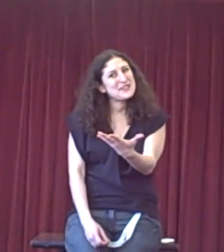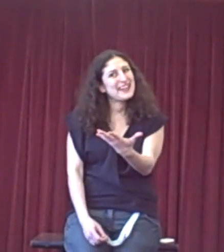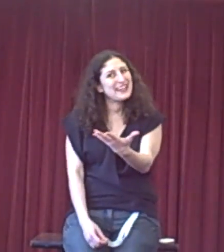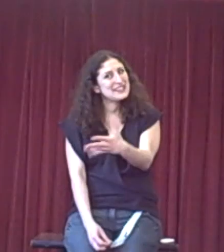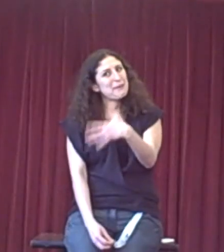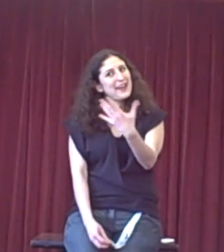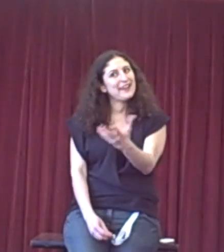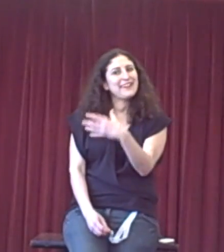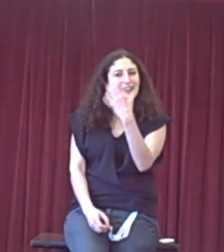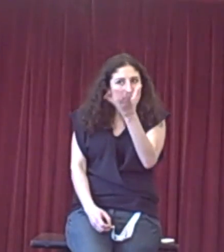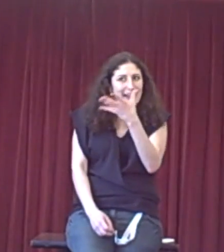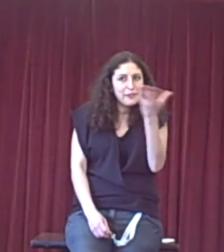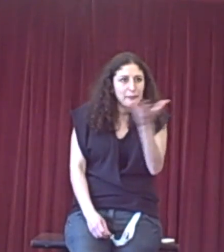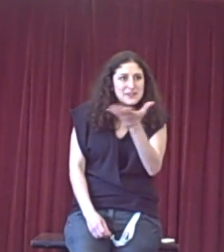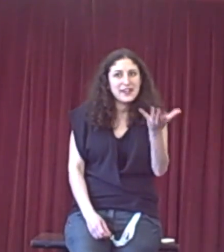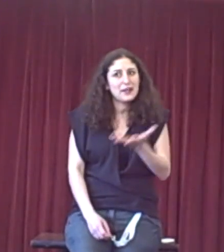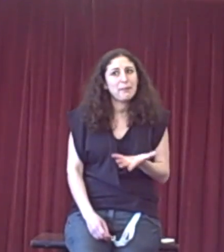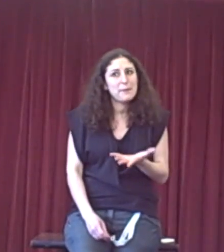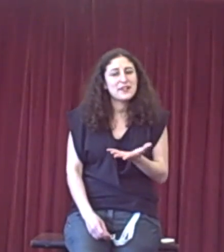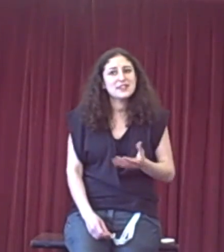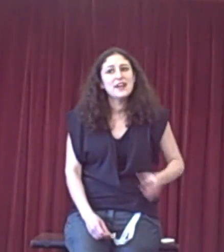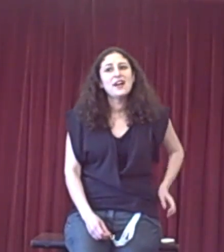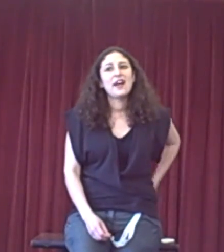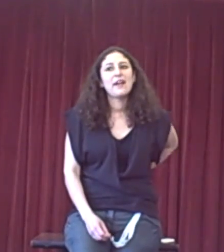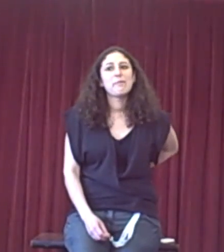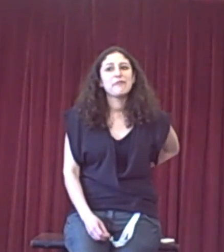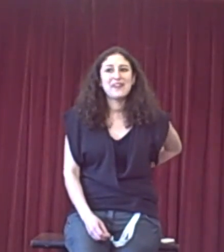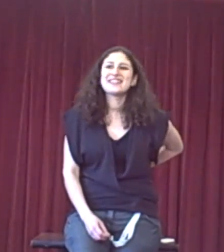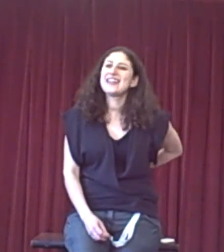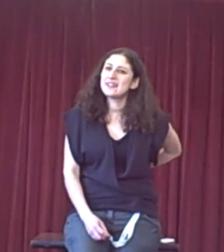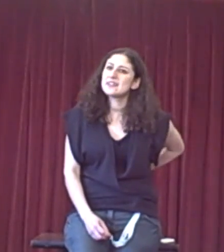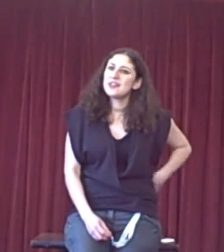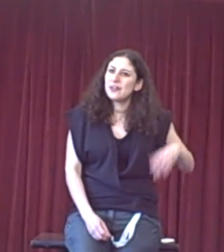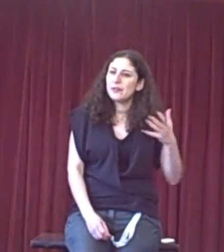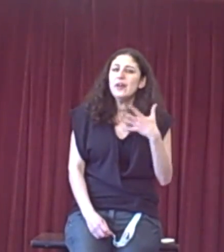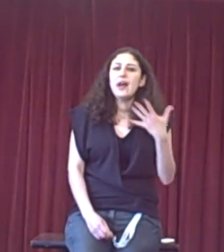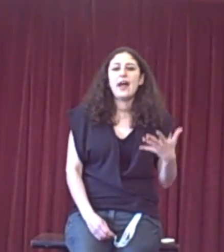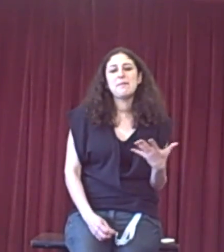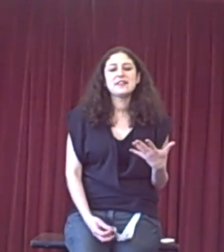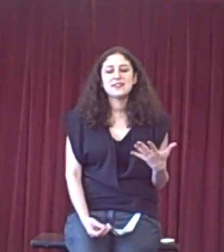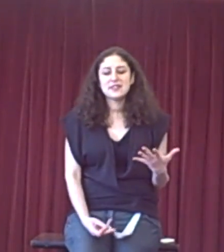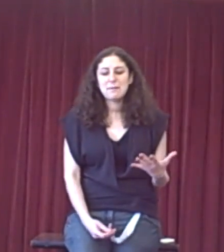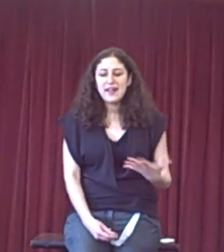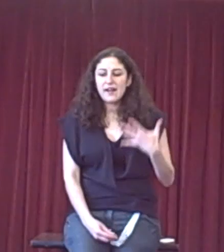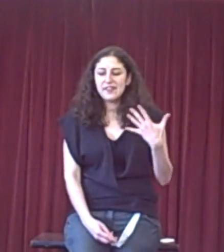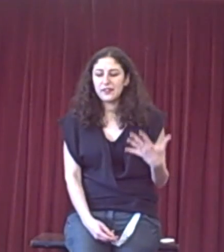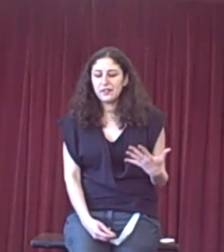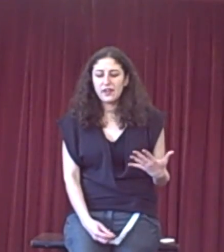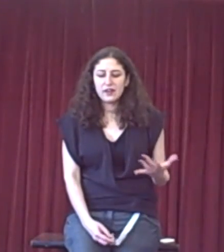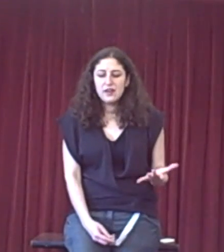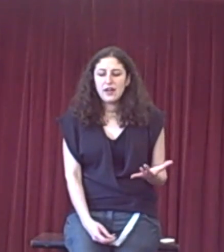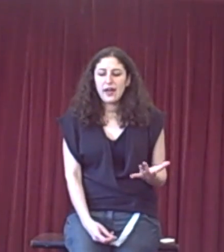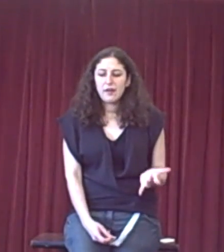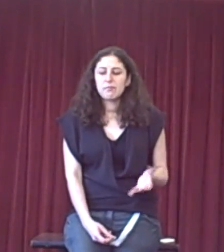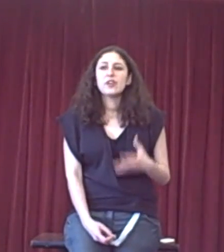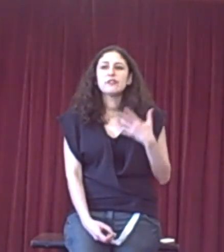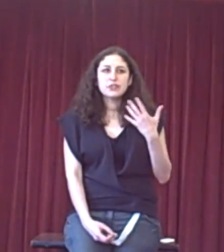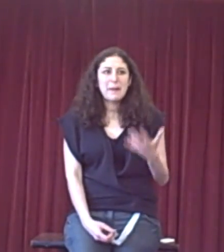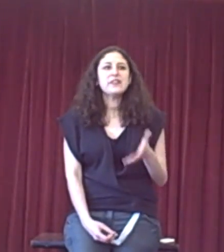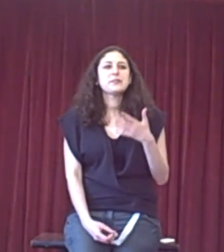particular debate and how the particular premise fits into the debate. I think that spend as